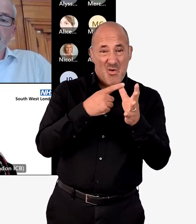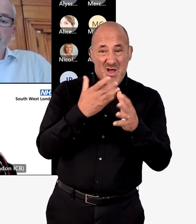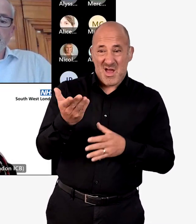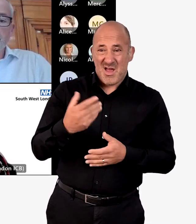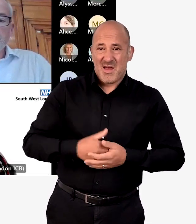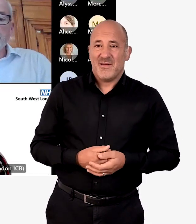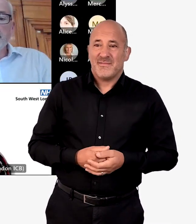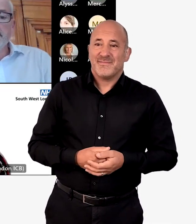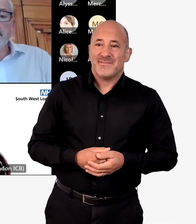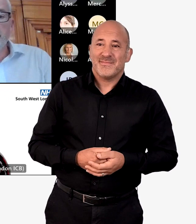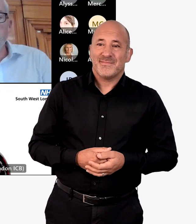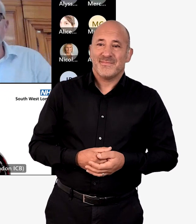could, first of all, go to Sarah.